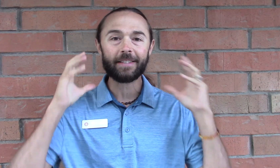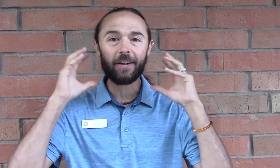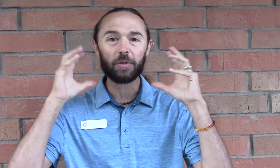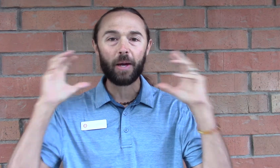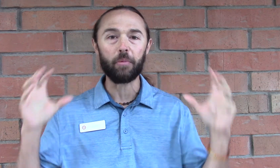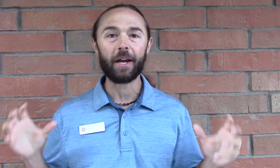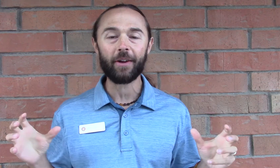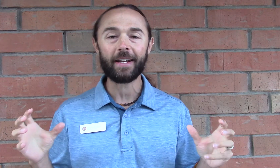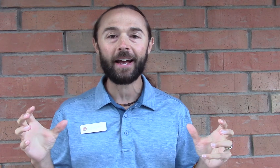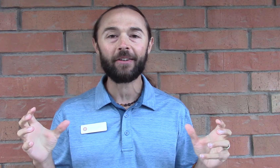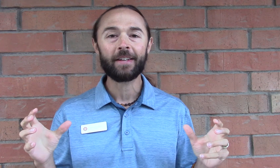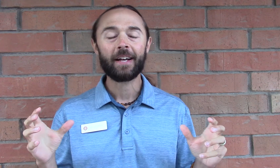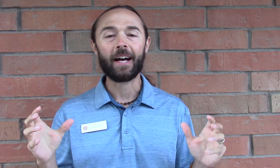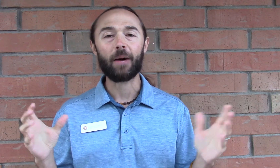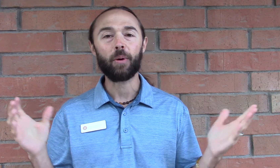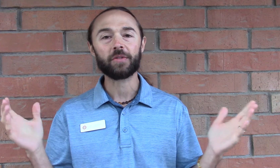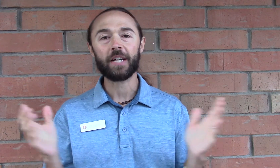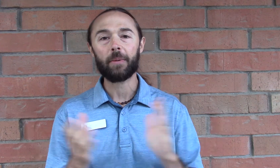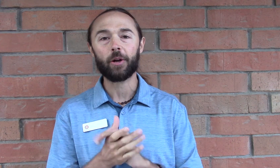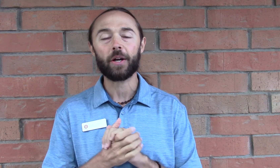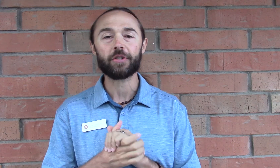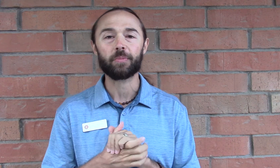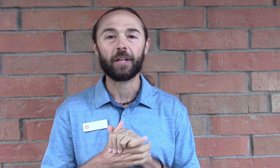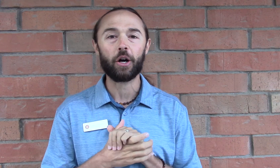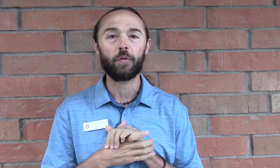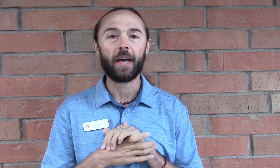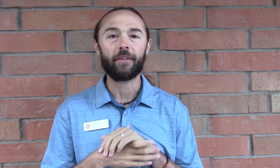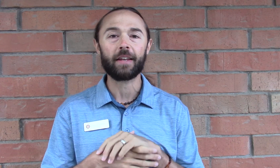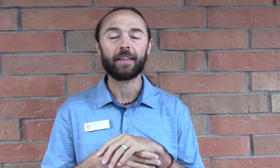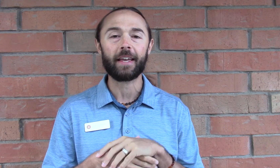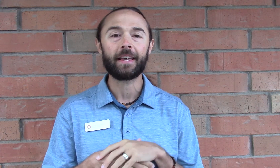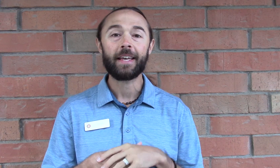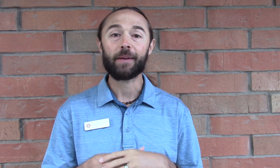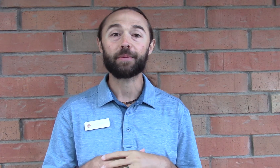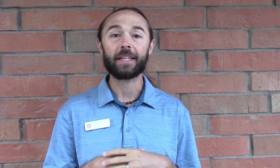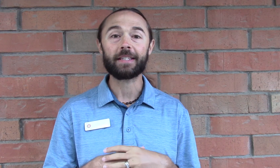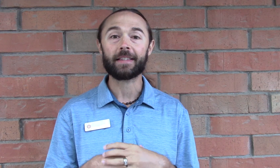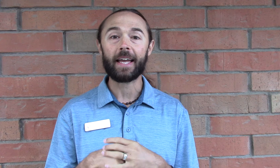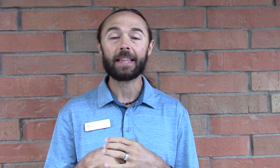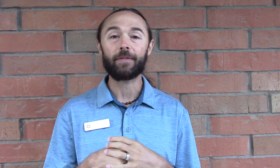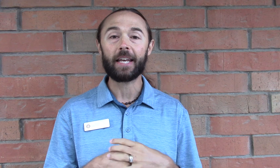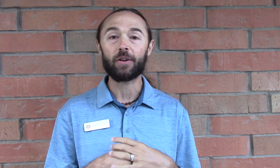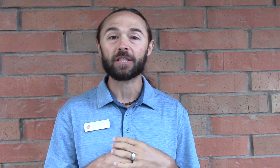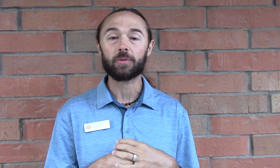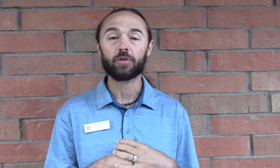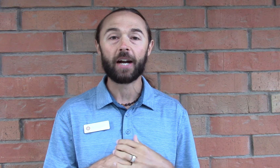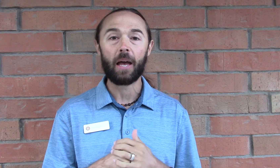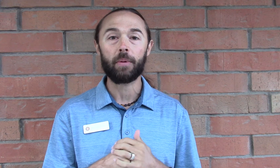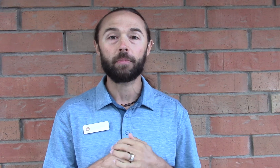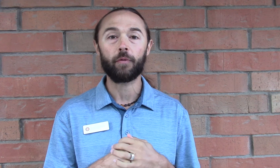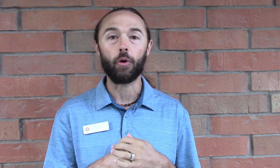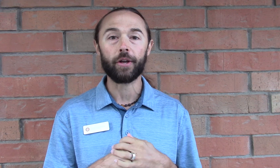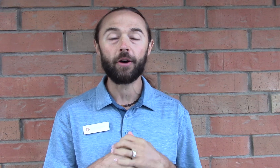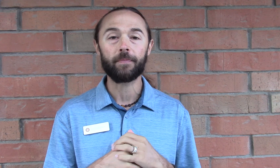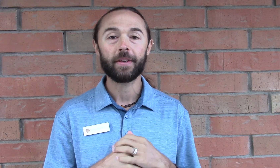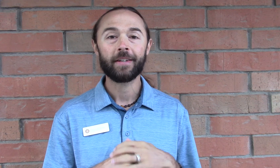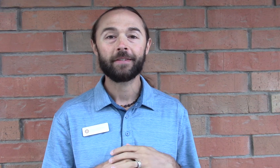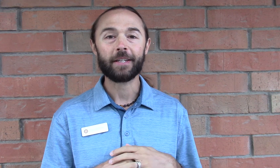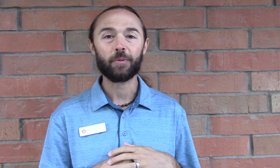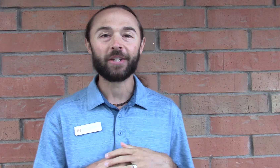sounds in my brain right now. Post a comment or question below if you have anything and please like the video and subscribe before you go. Thanks for watching.